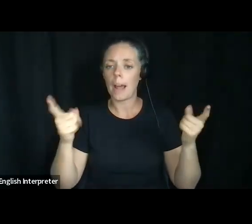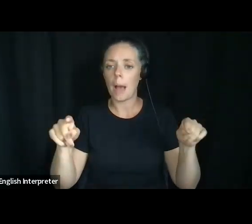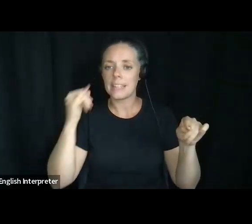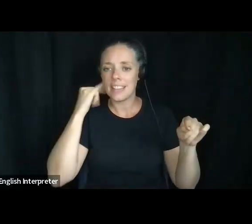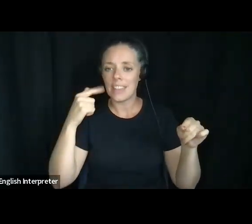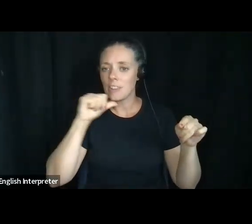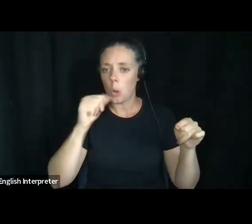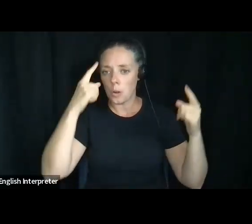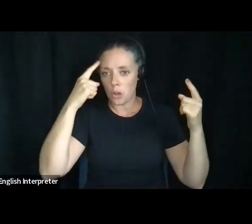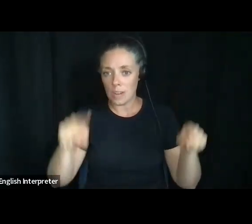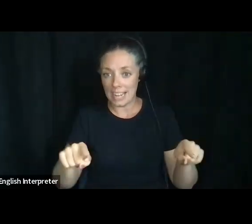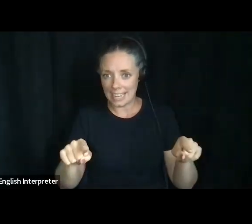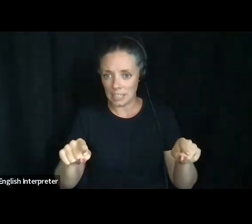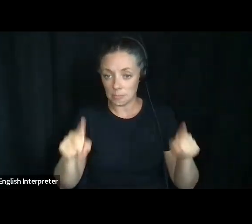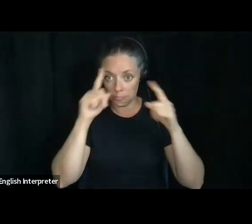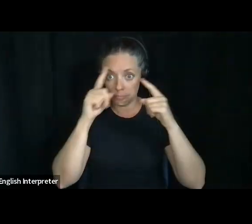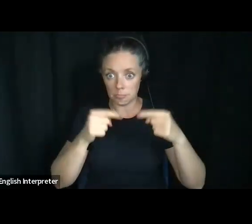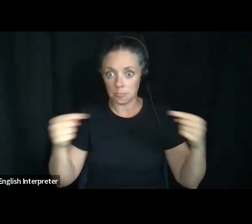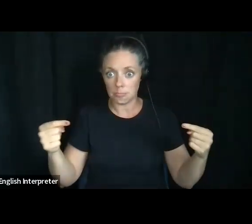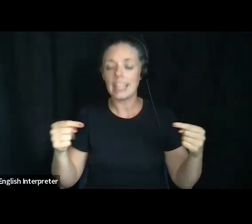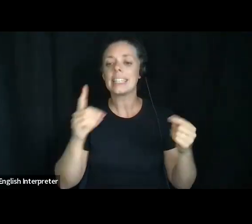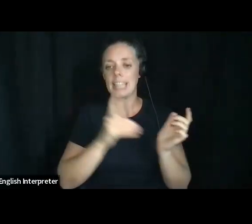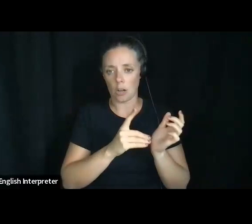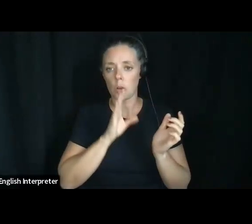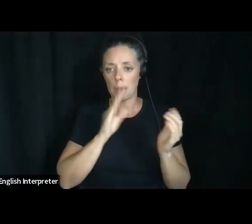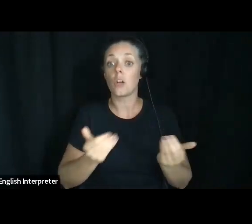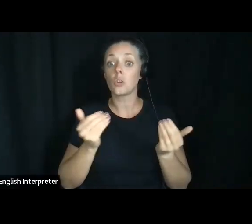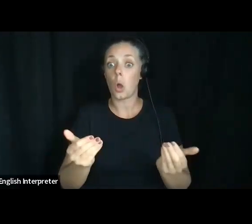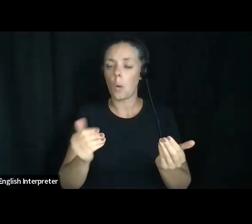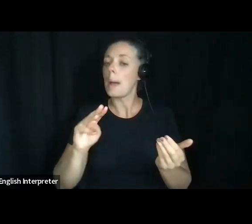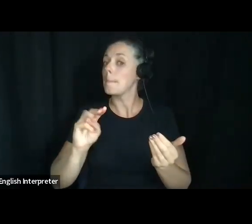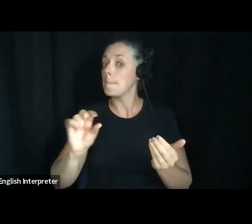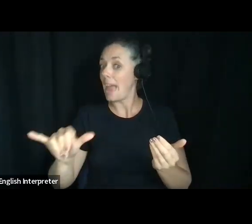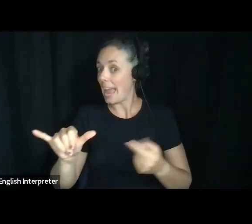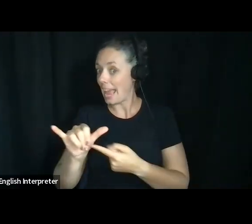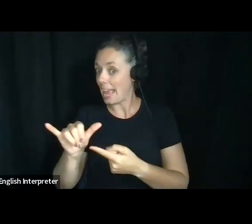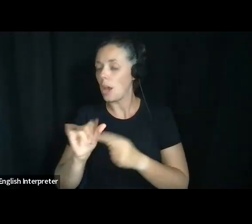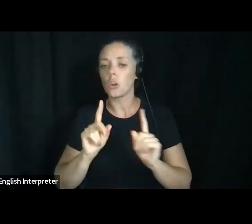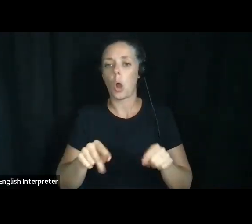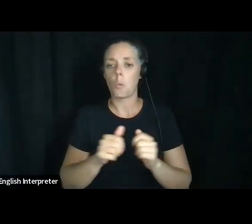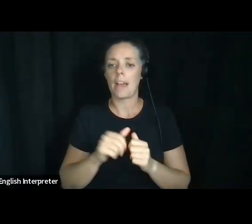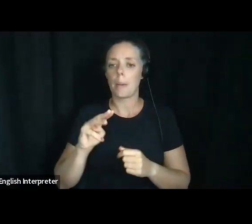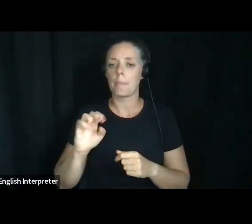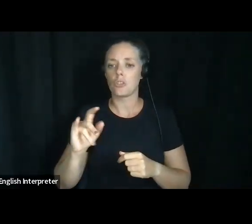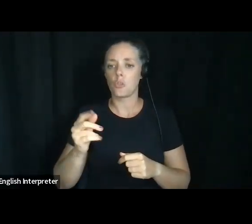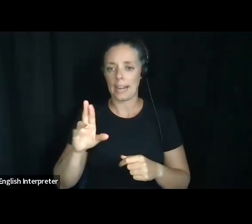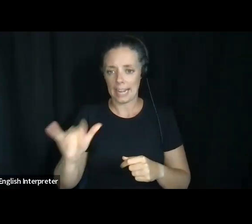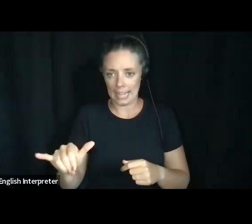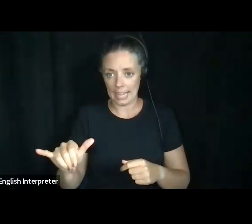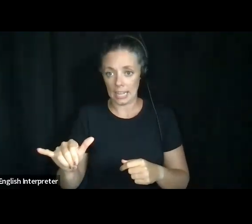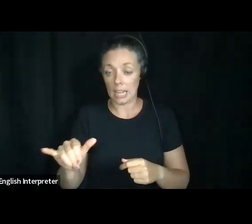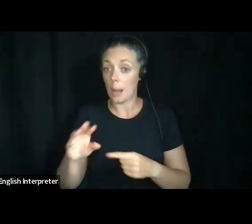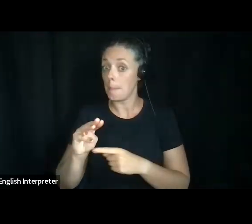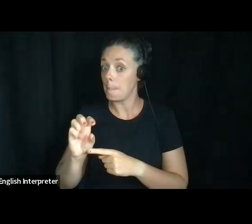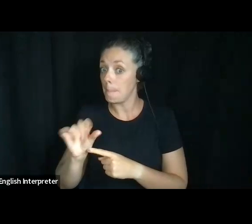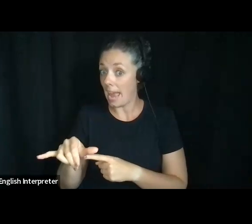So the doctor may go with the majority and I want to, that word may it's small, but it's powerful. So when